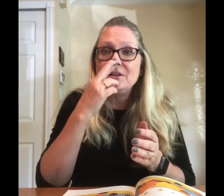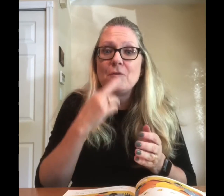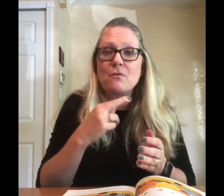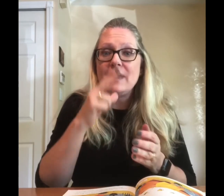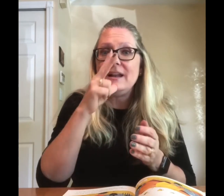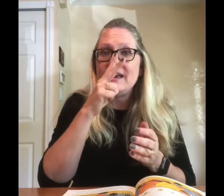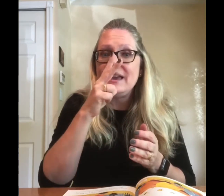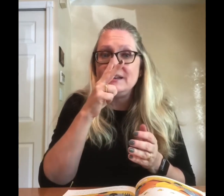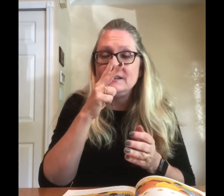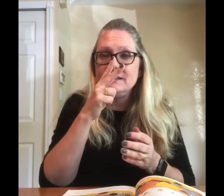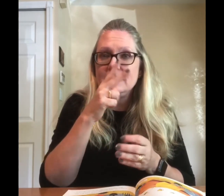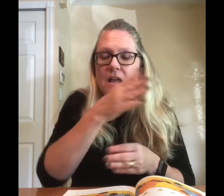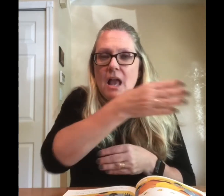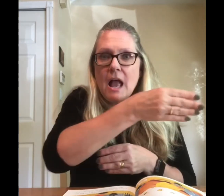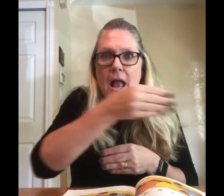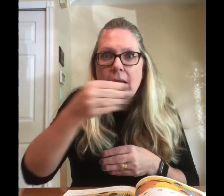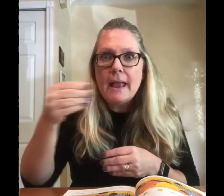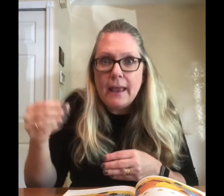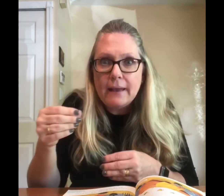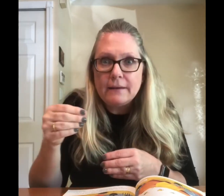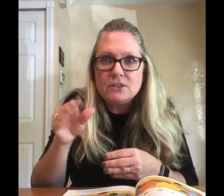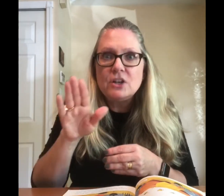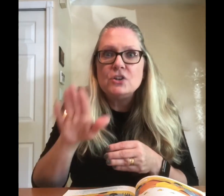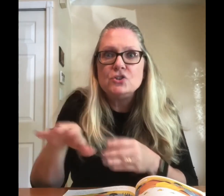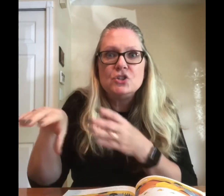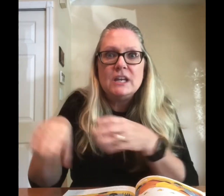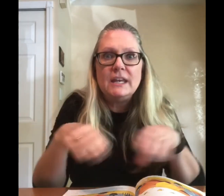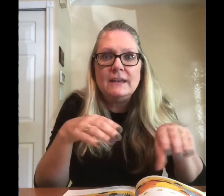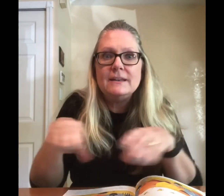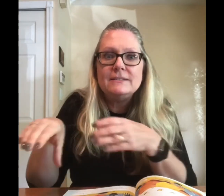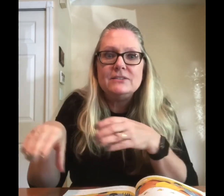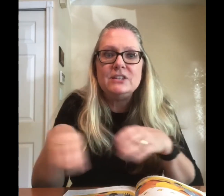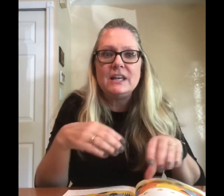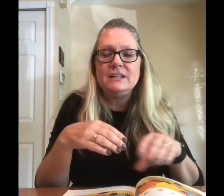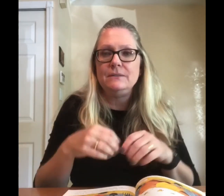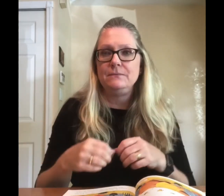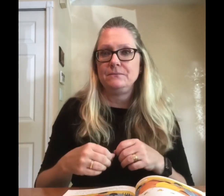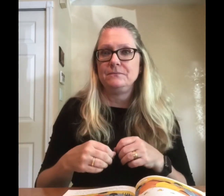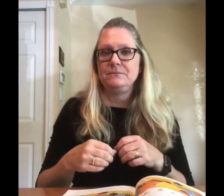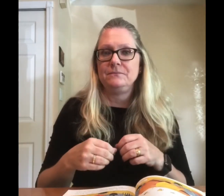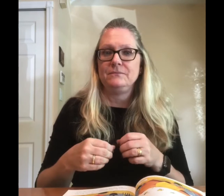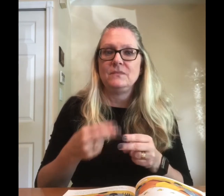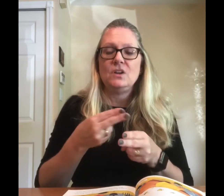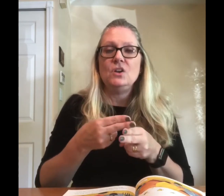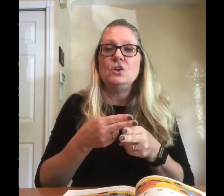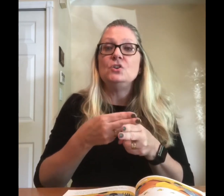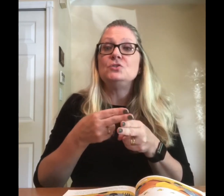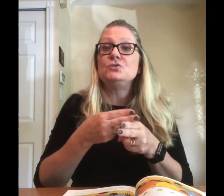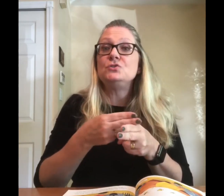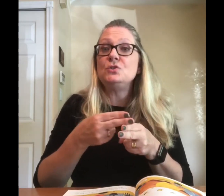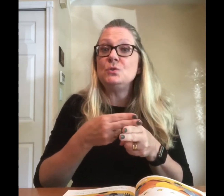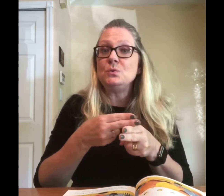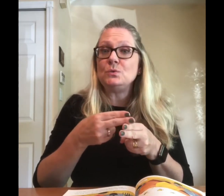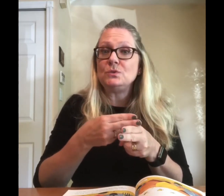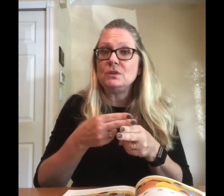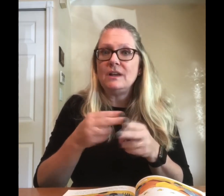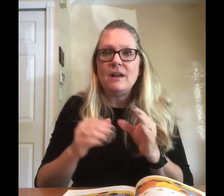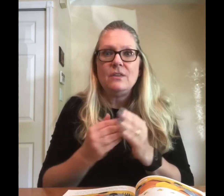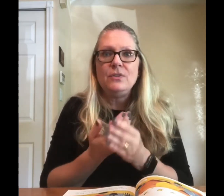Red Hen and she did. Soon the